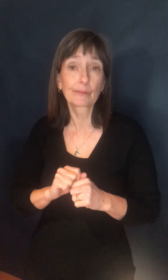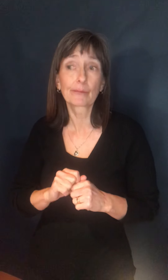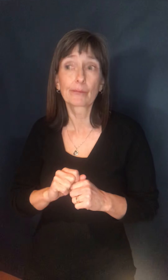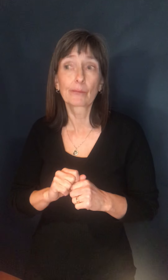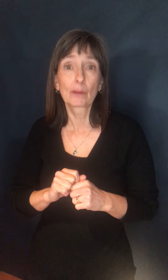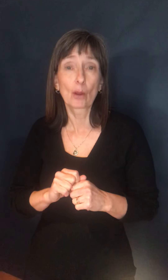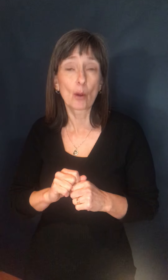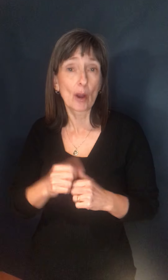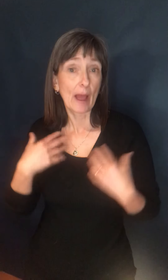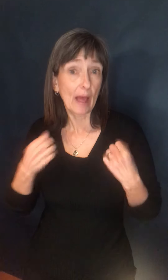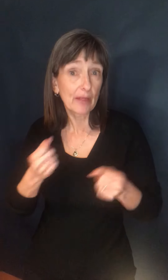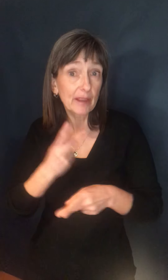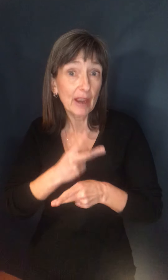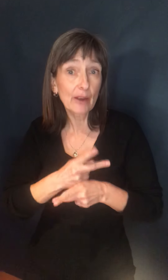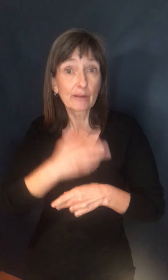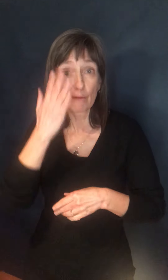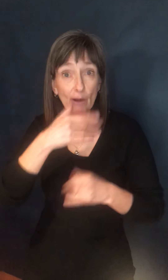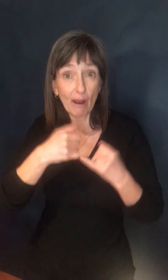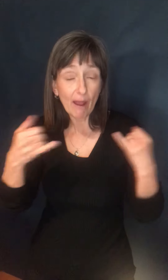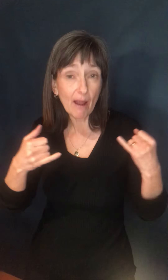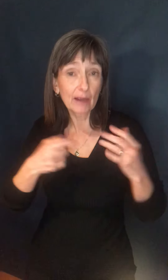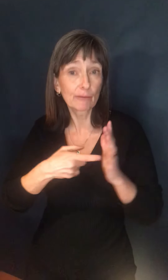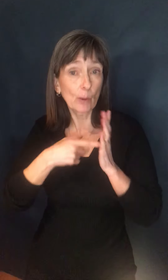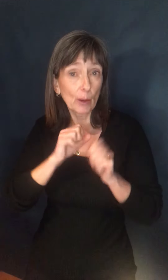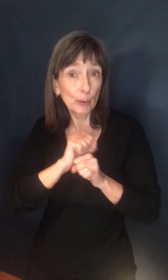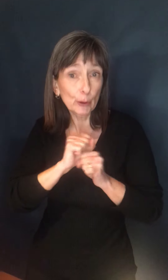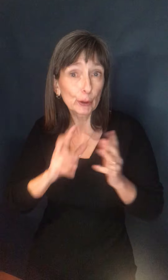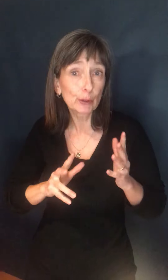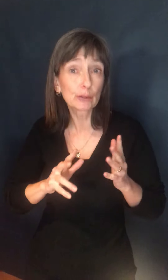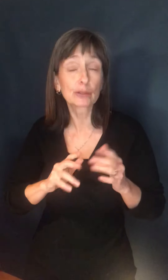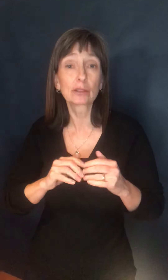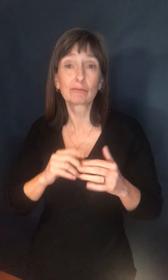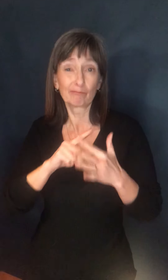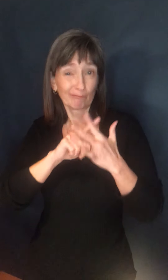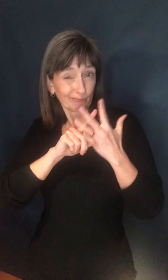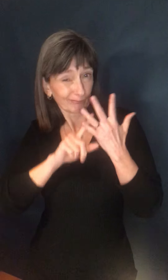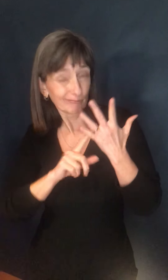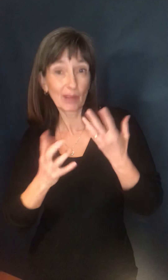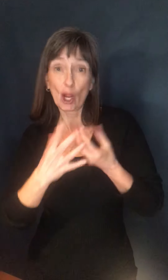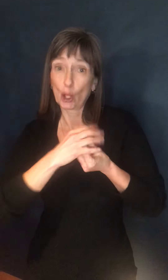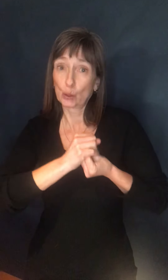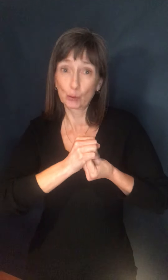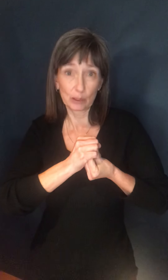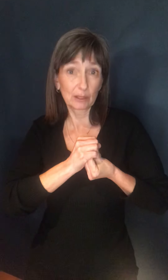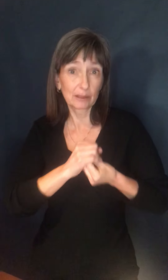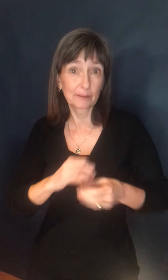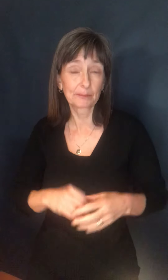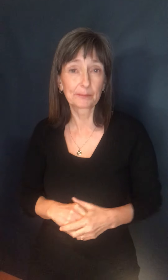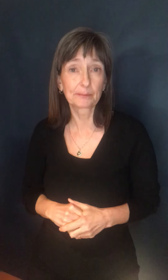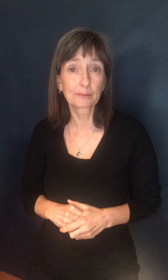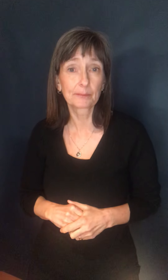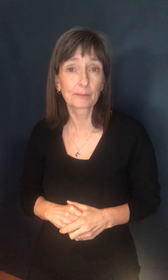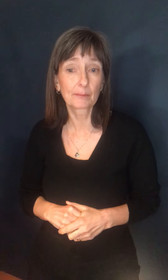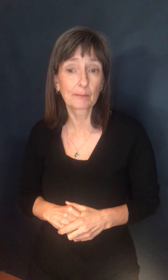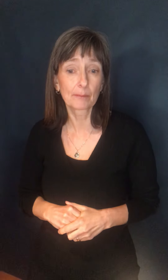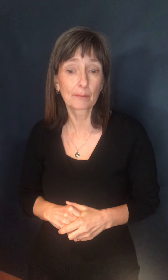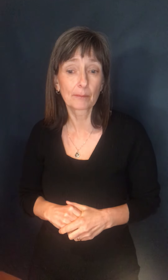healthcare workers as well as first responders and rotational workers included in that group. Um, and certainly with the advent of the